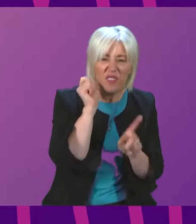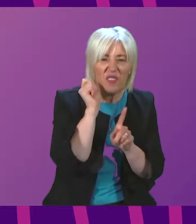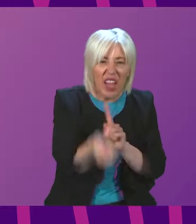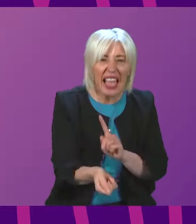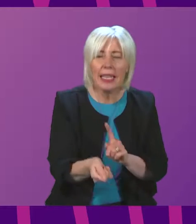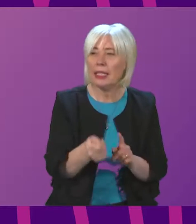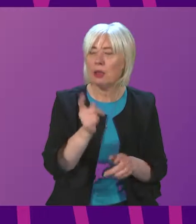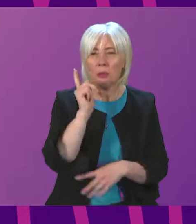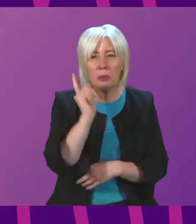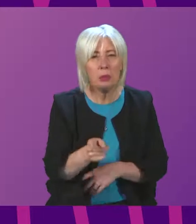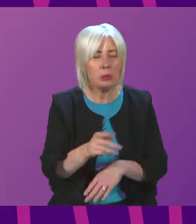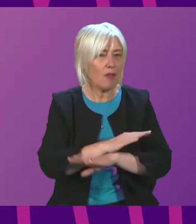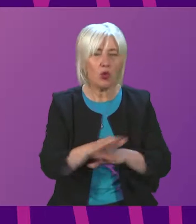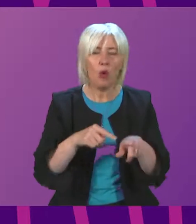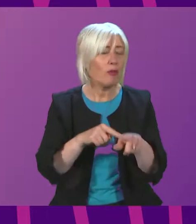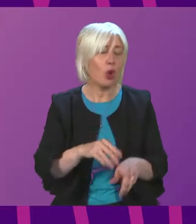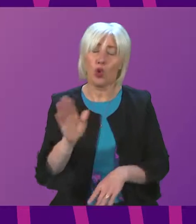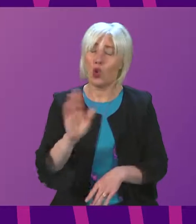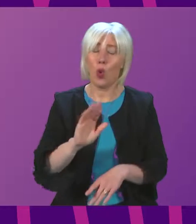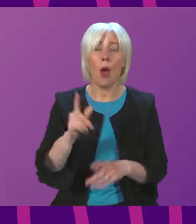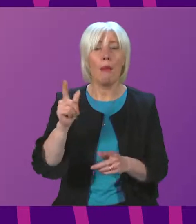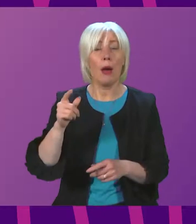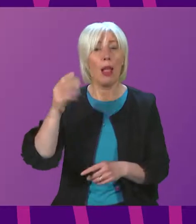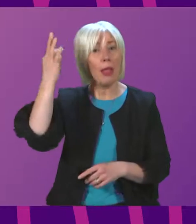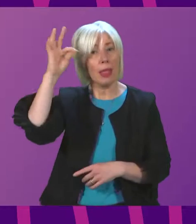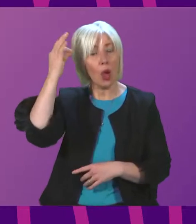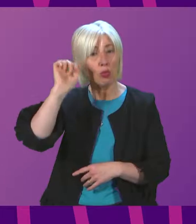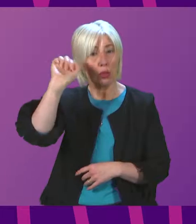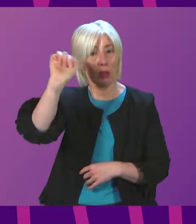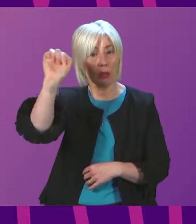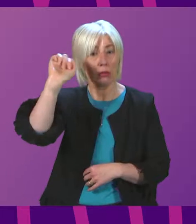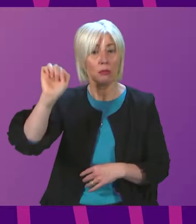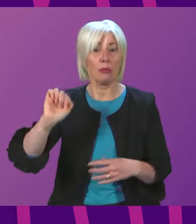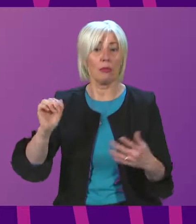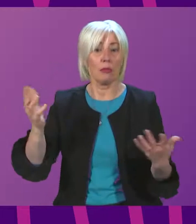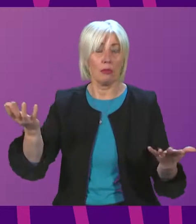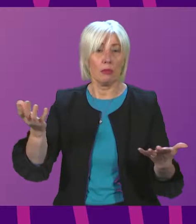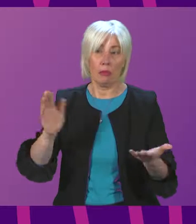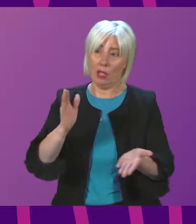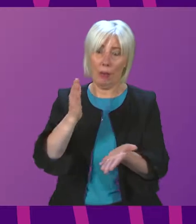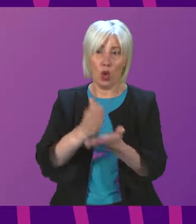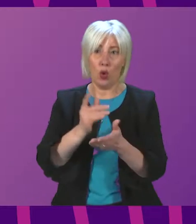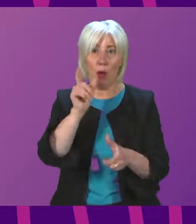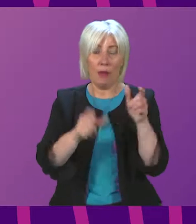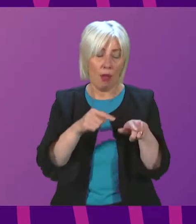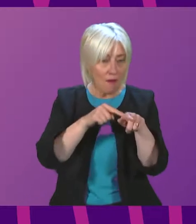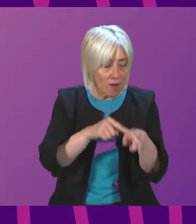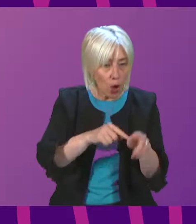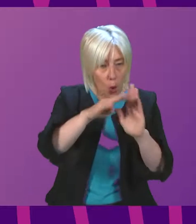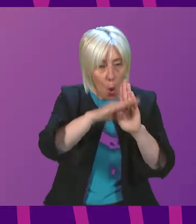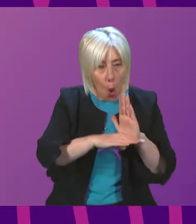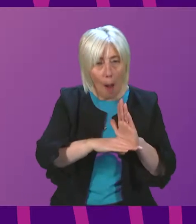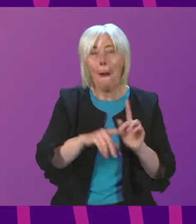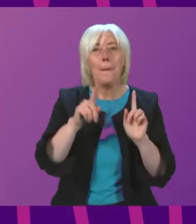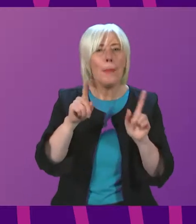non-compliance. The local authorities have the duty to ensure compliance, but they're not going to do that in a